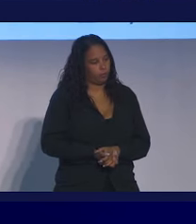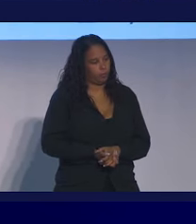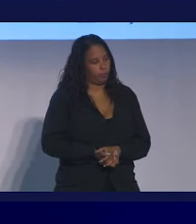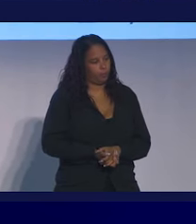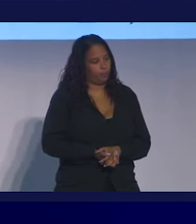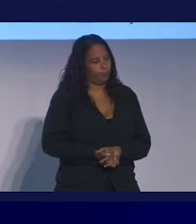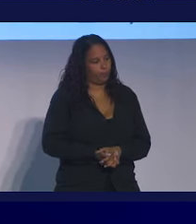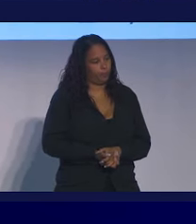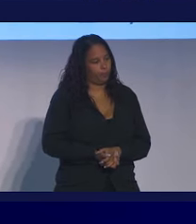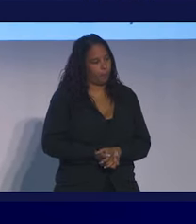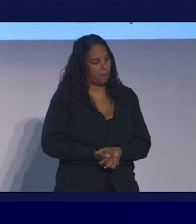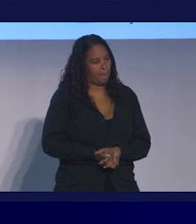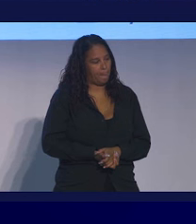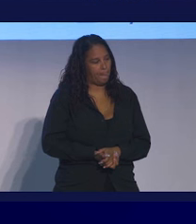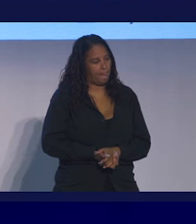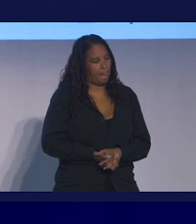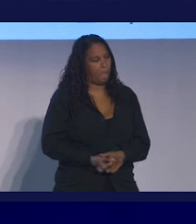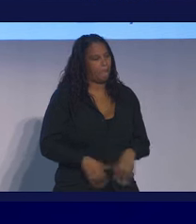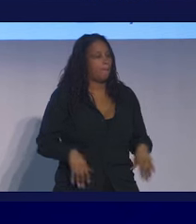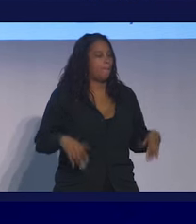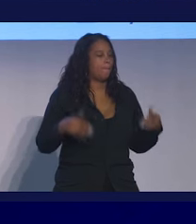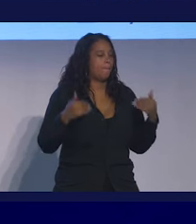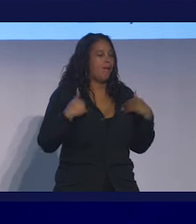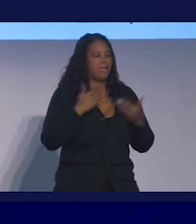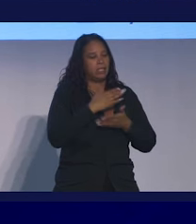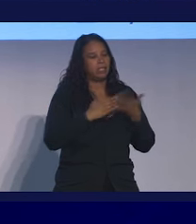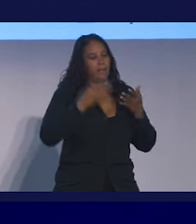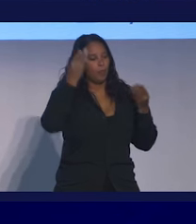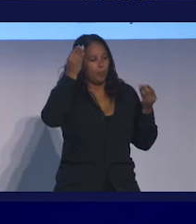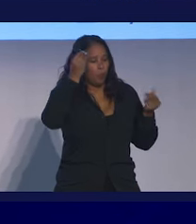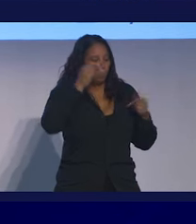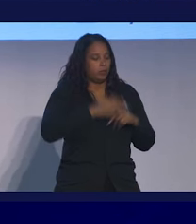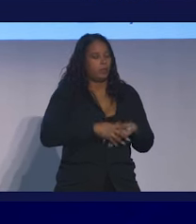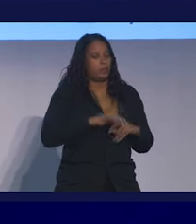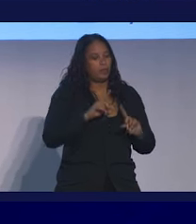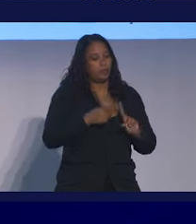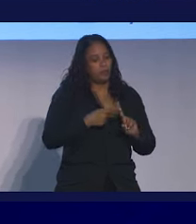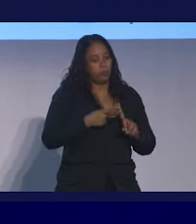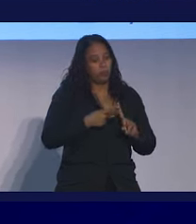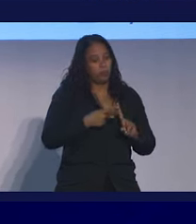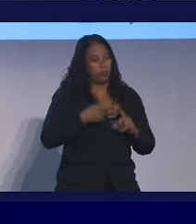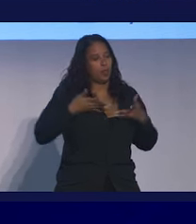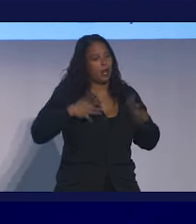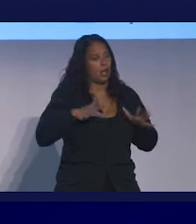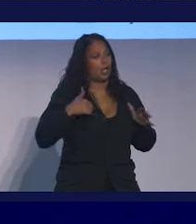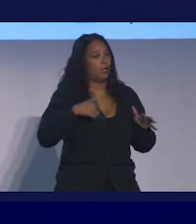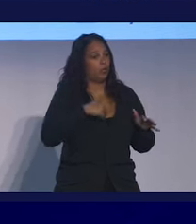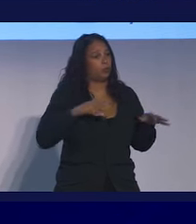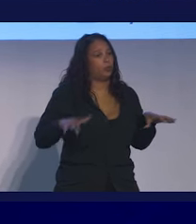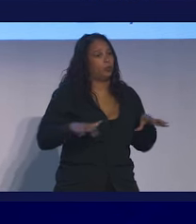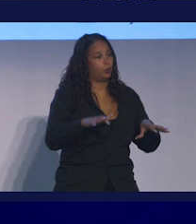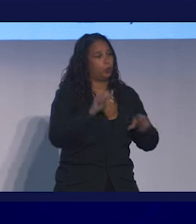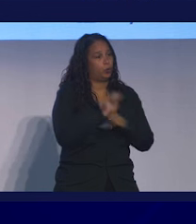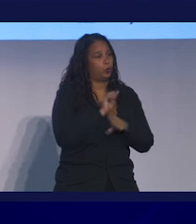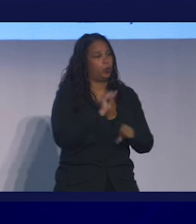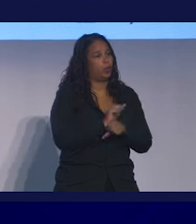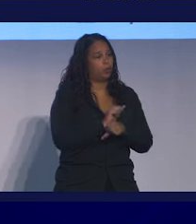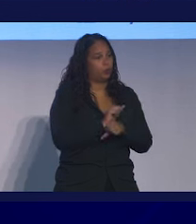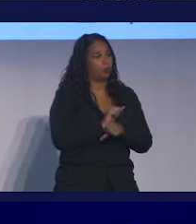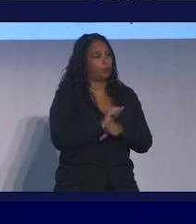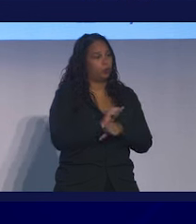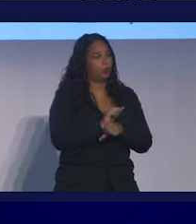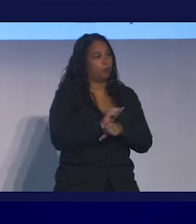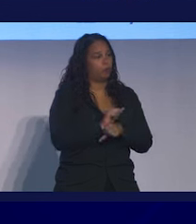And so I'll leave you with a couple thoughts. First, let's do the work. Revolution is not an event, it's a process.